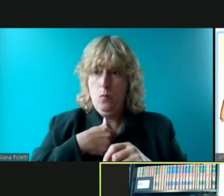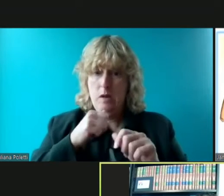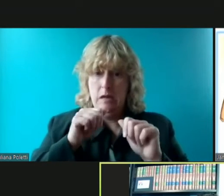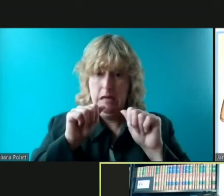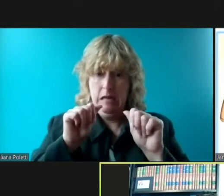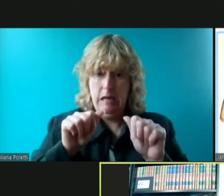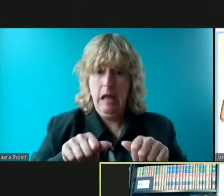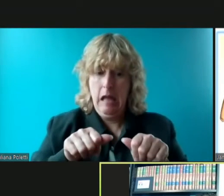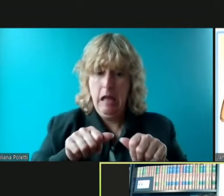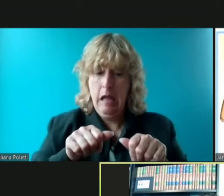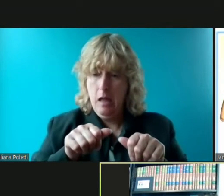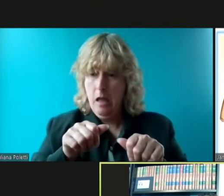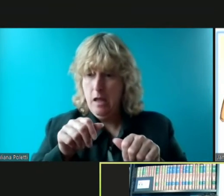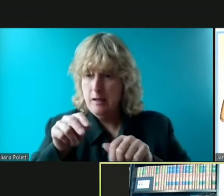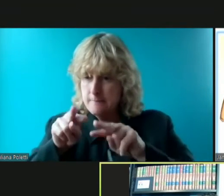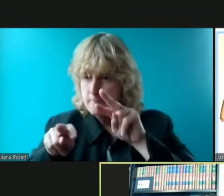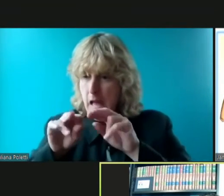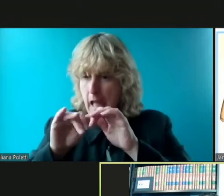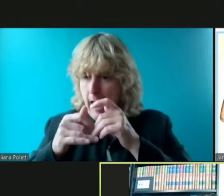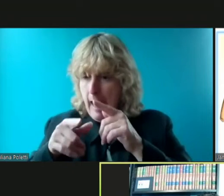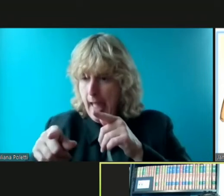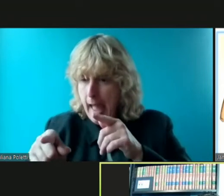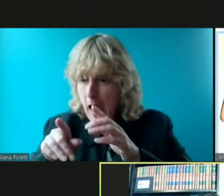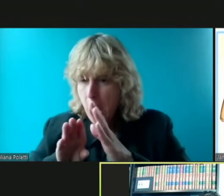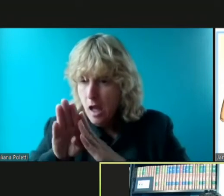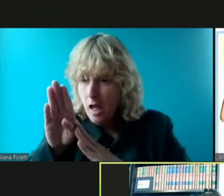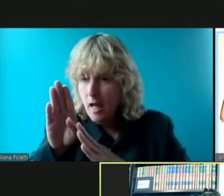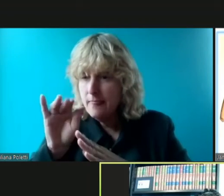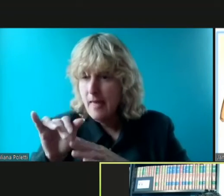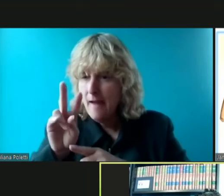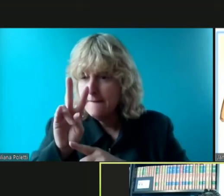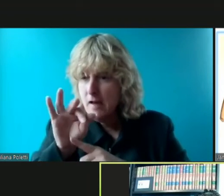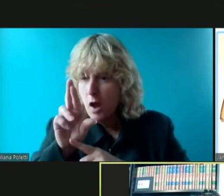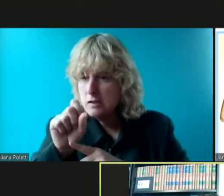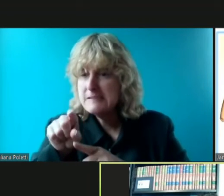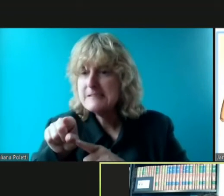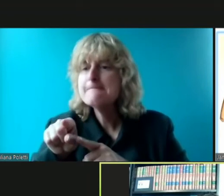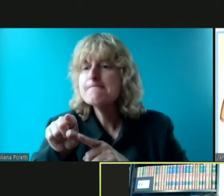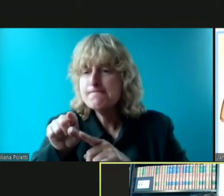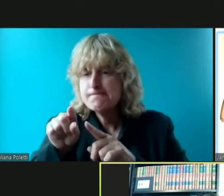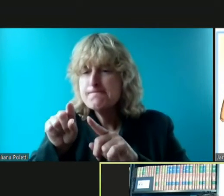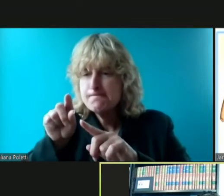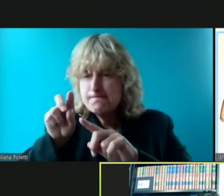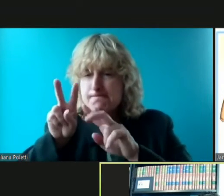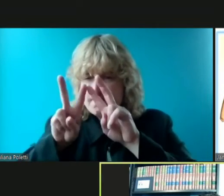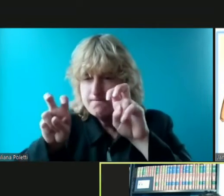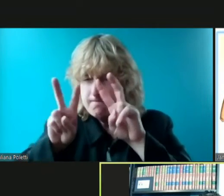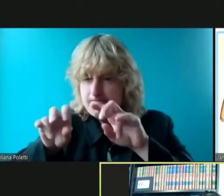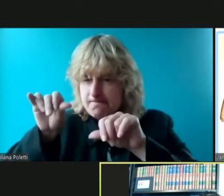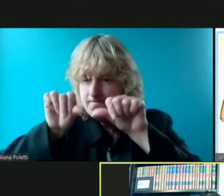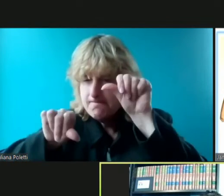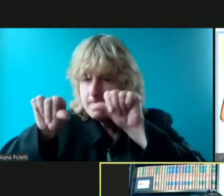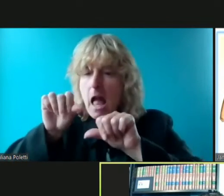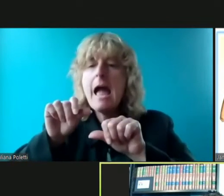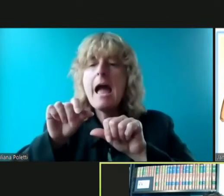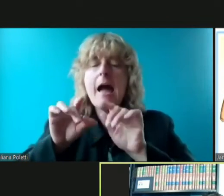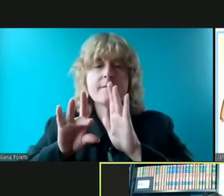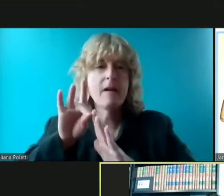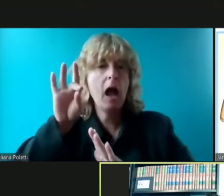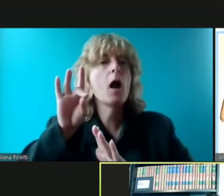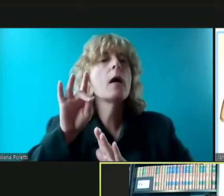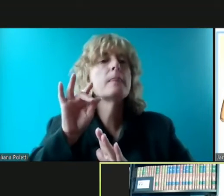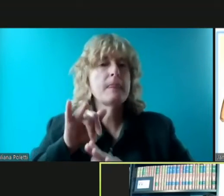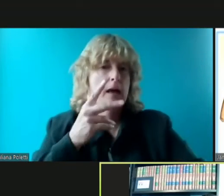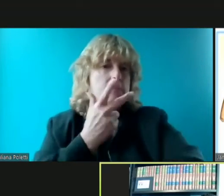it's so much clearer that getting the vaccine is the way to prevent the potential and even if people say i i won't get disease